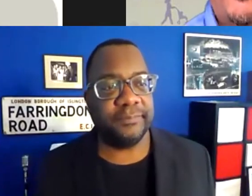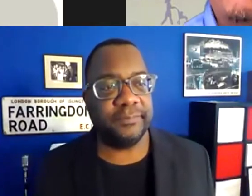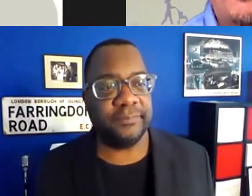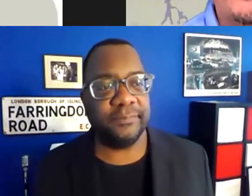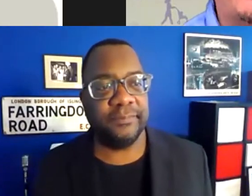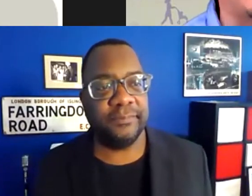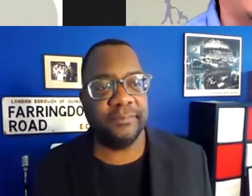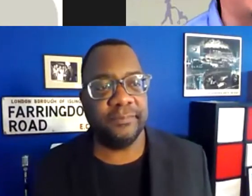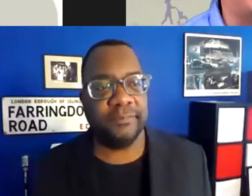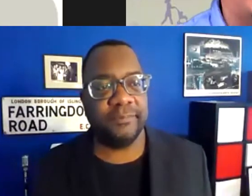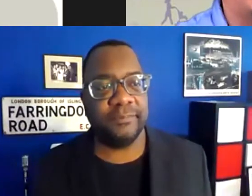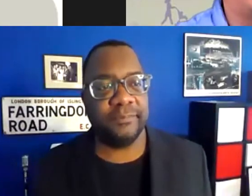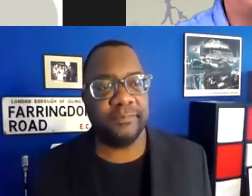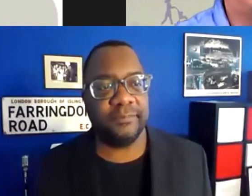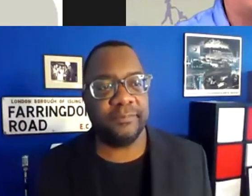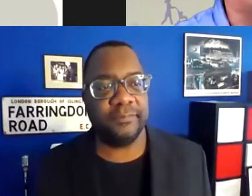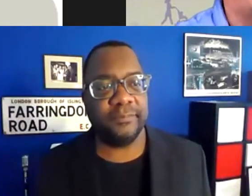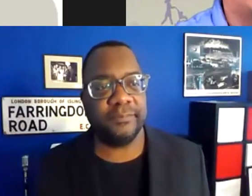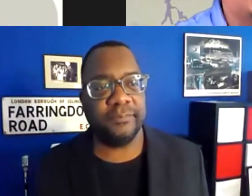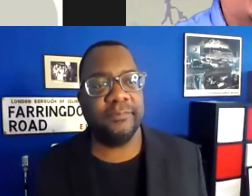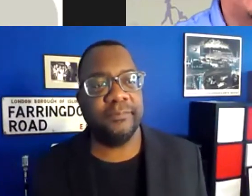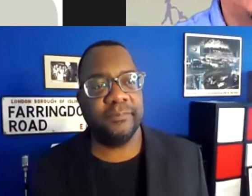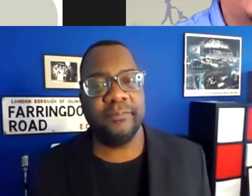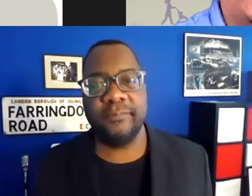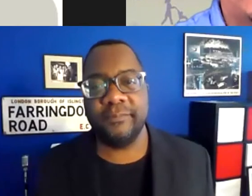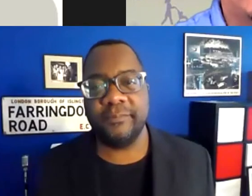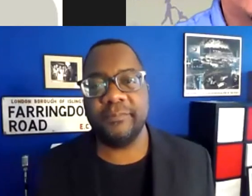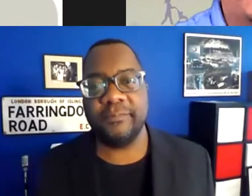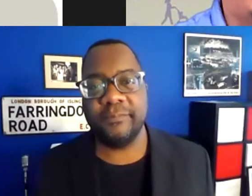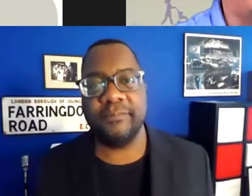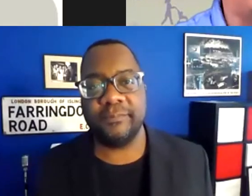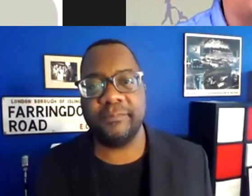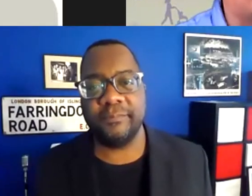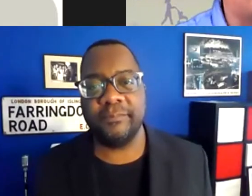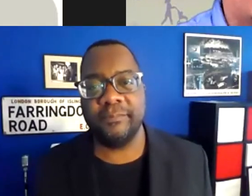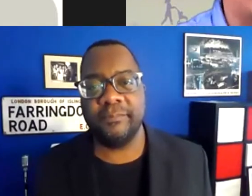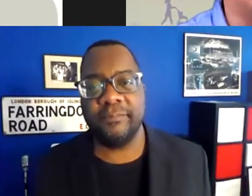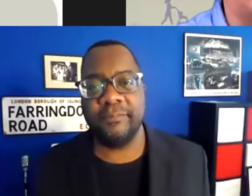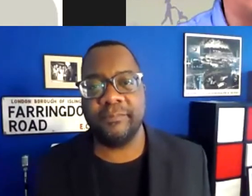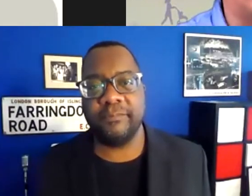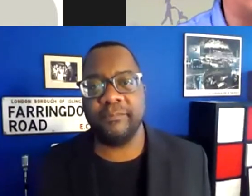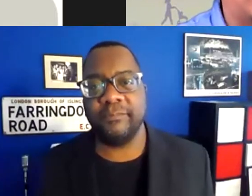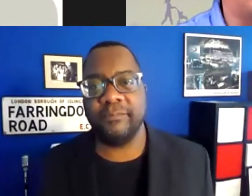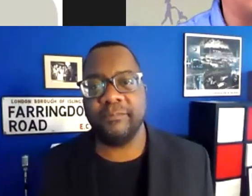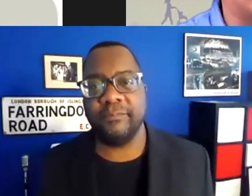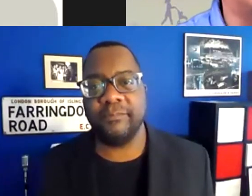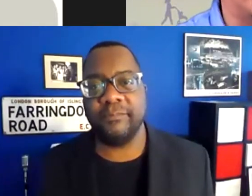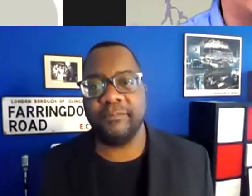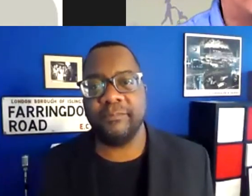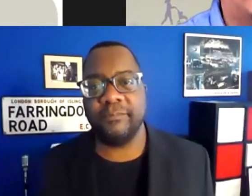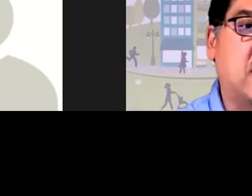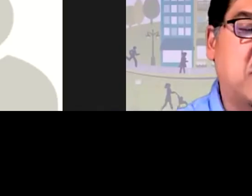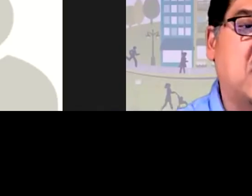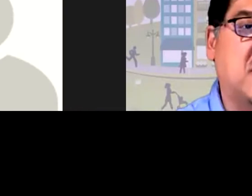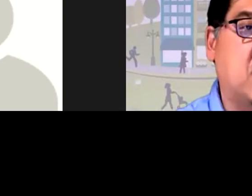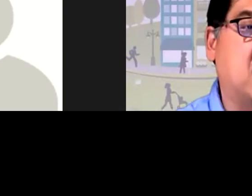how we incent getting and creating more opportunity especially for first-time homebuyers and knowing that those are the